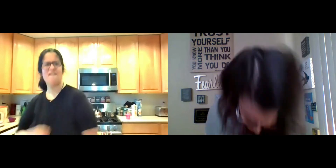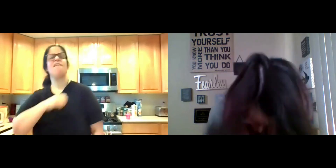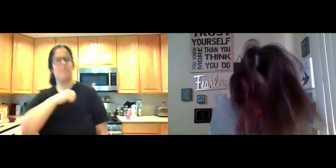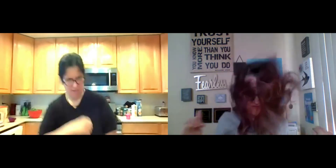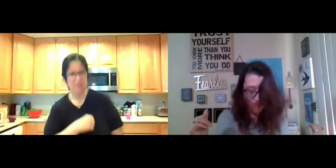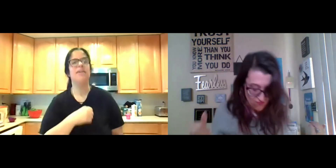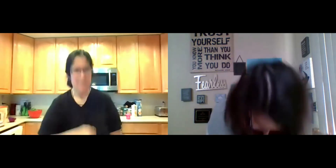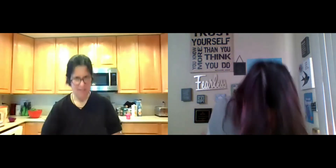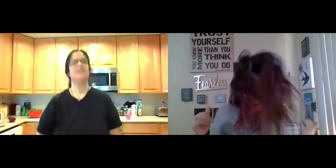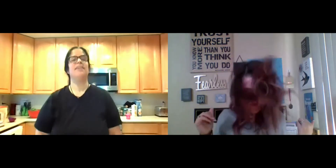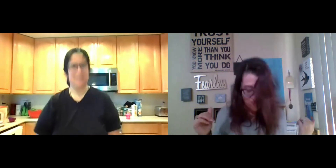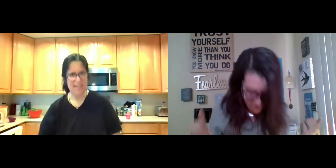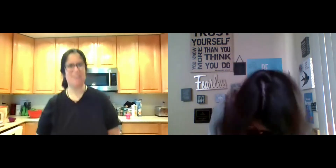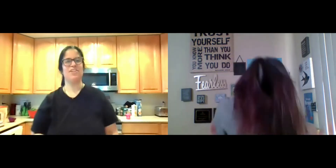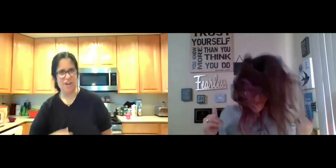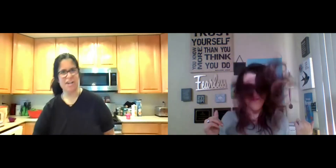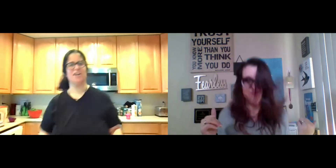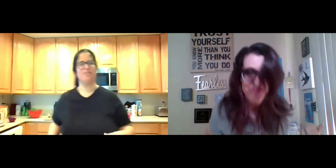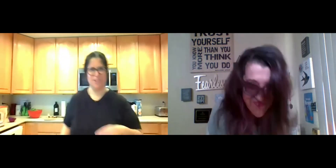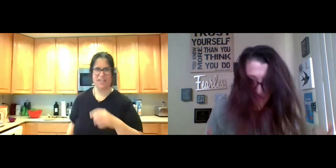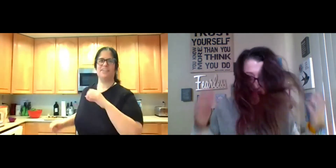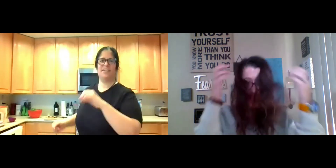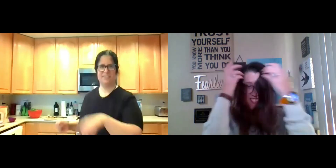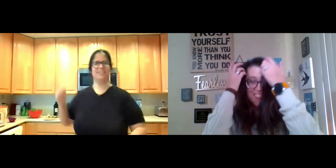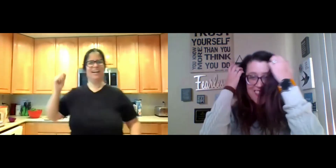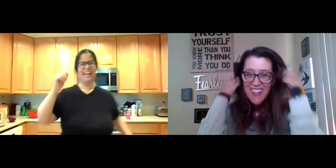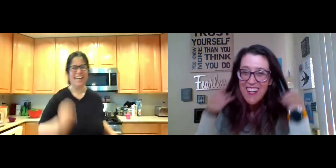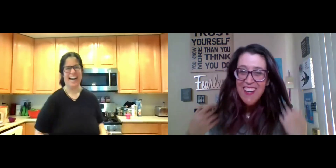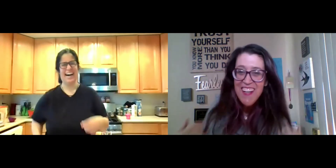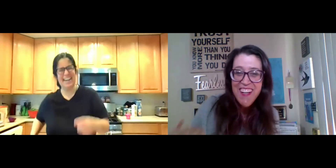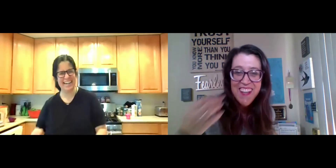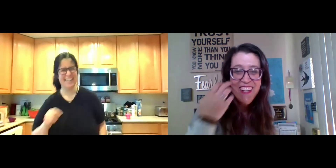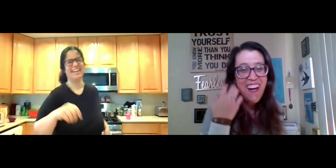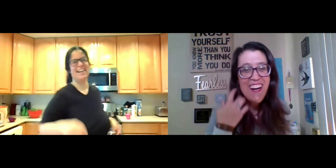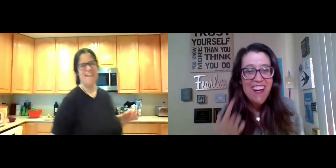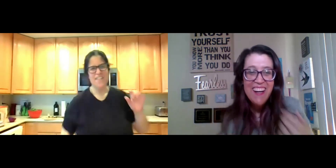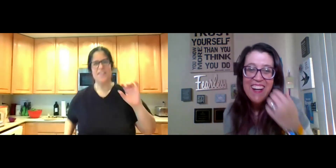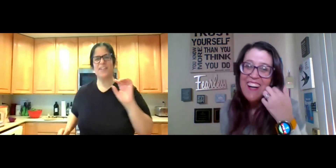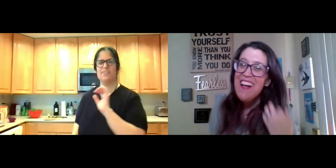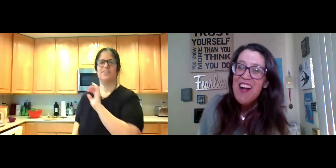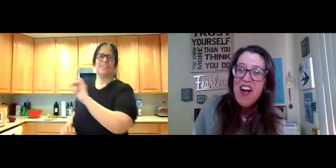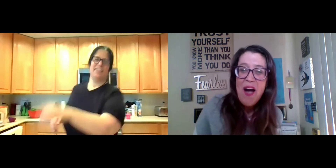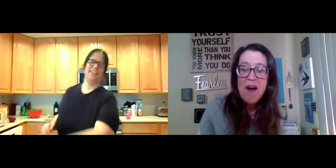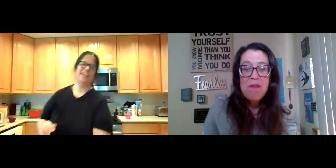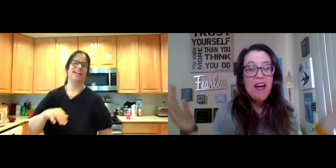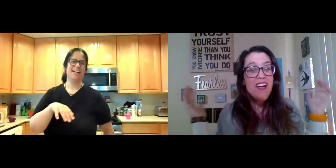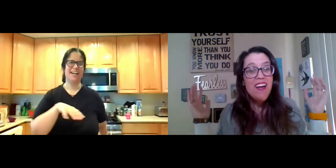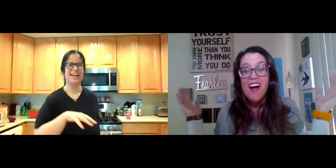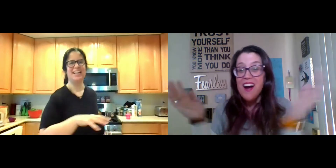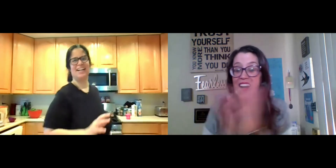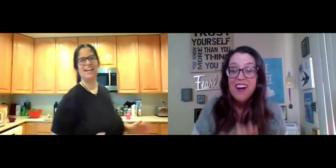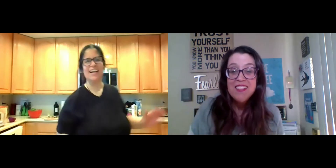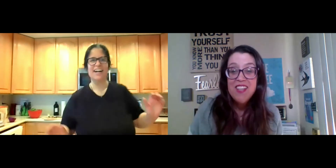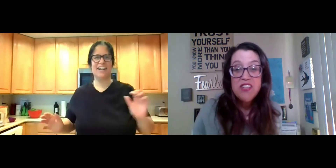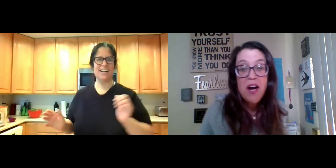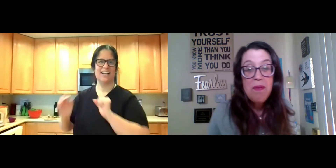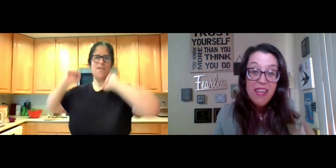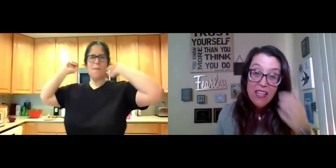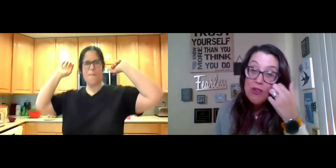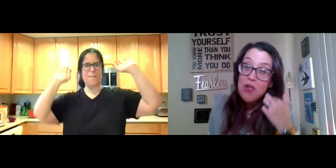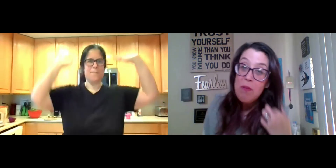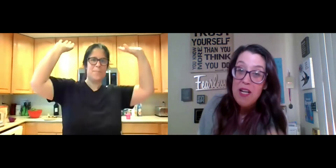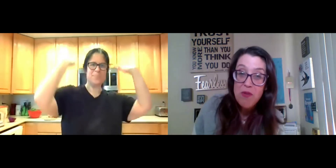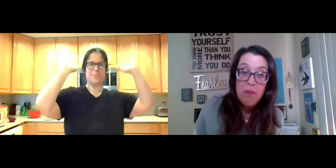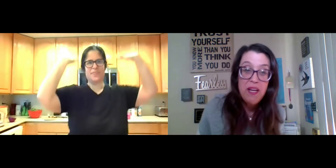So, you know, you have the long hair for that. Yeah. Yeah. Um, but Dr.